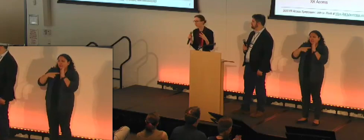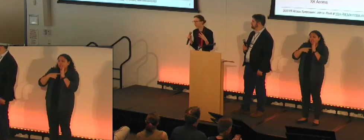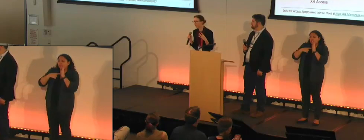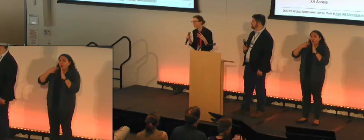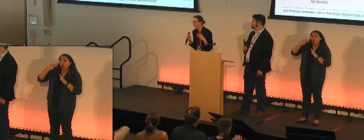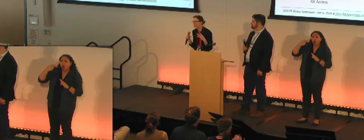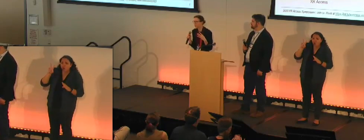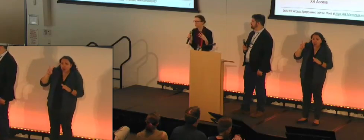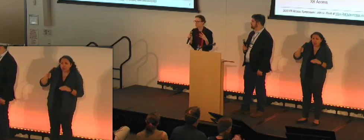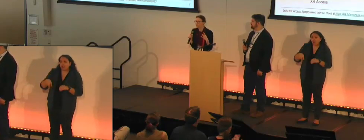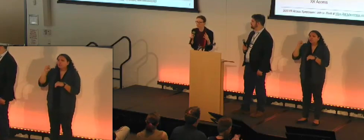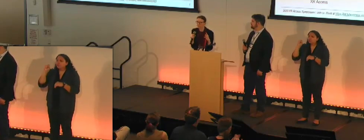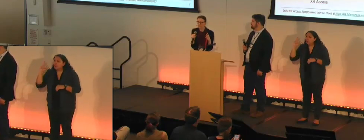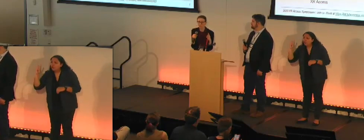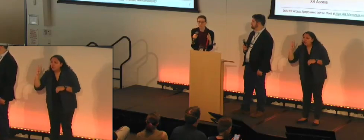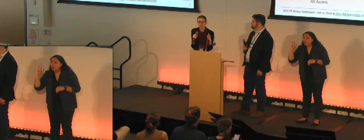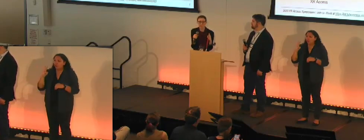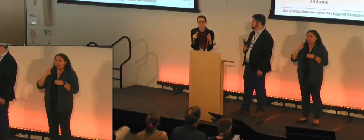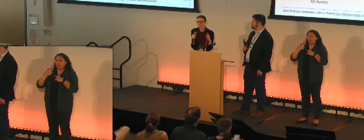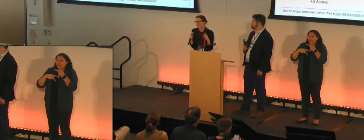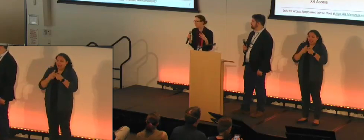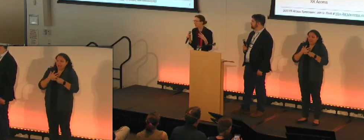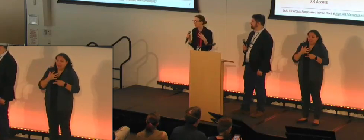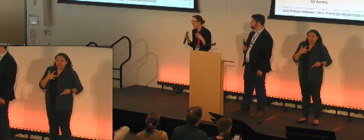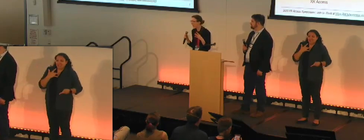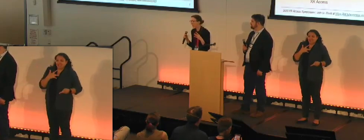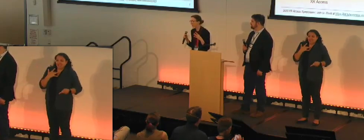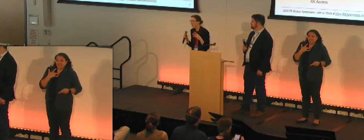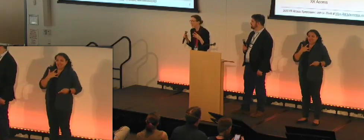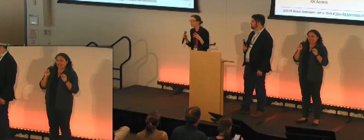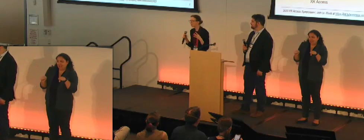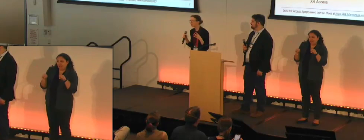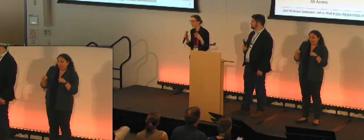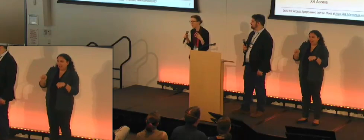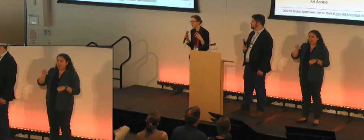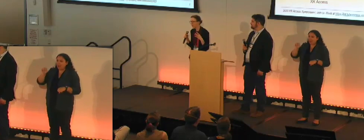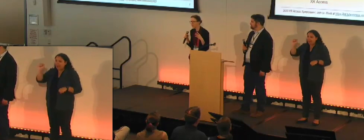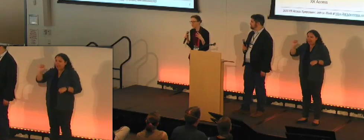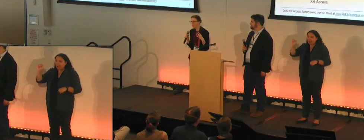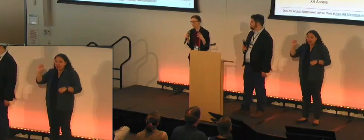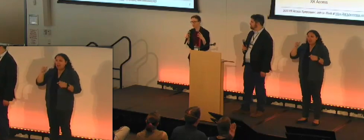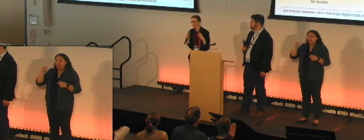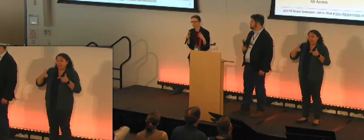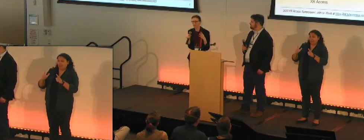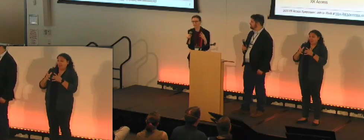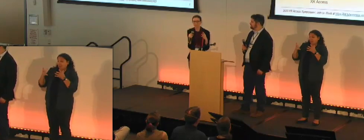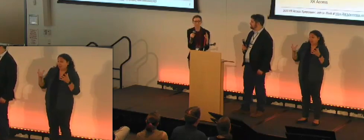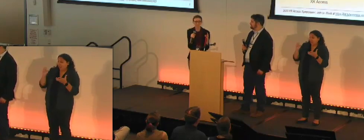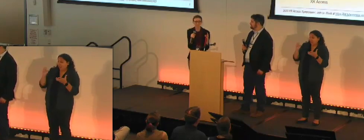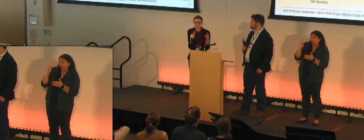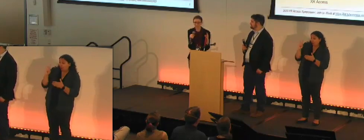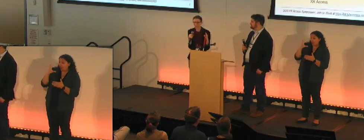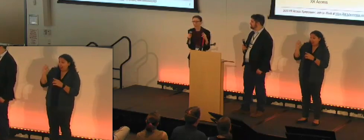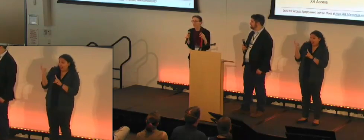software, the different sensing capabilities, the AI that enables a lot of the software and